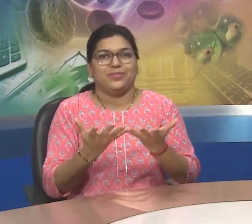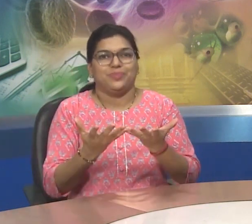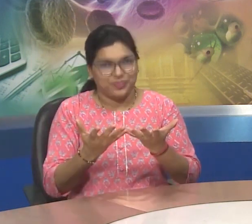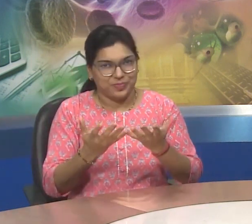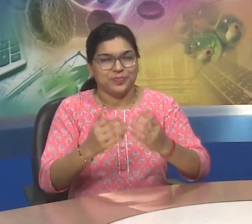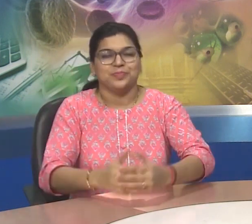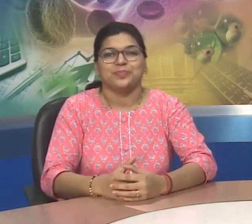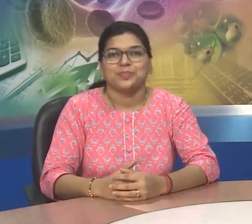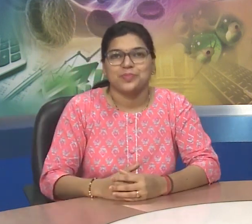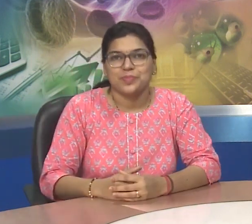years ago